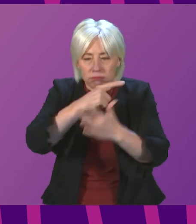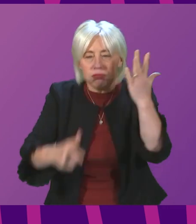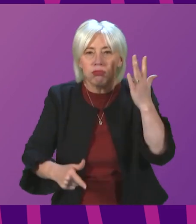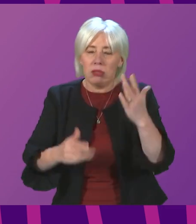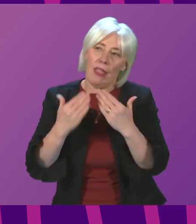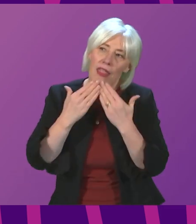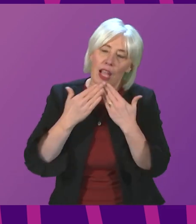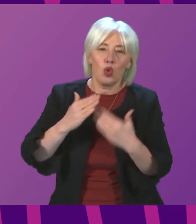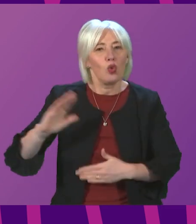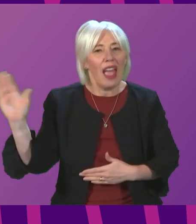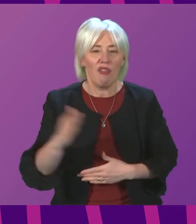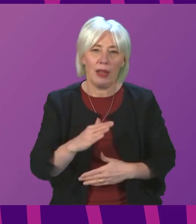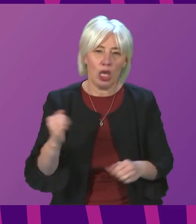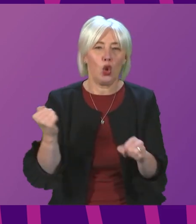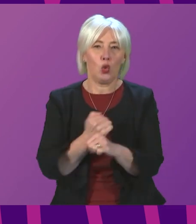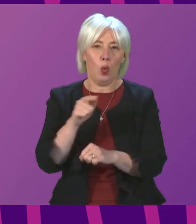everyone who is doing that.